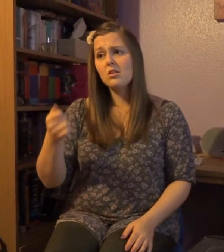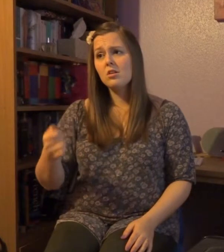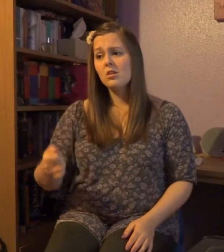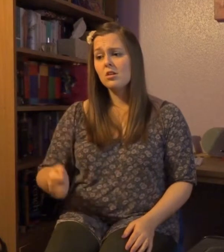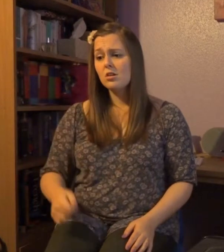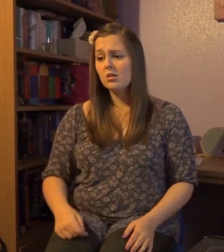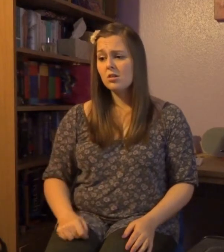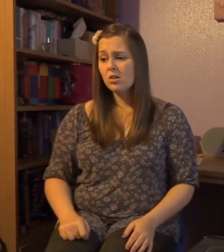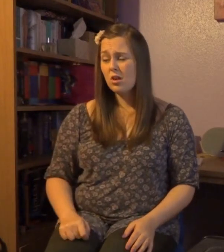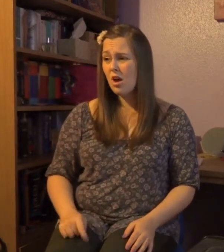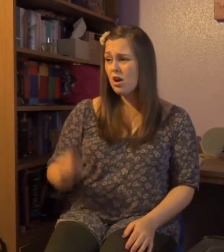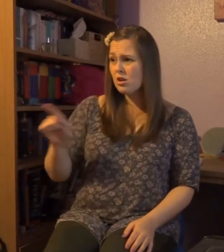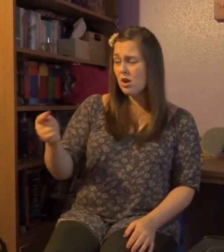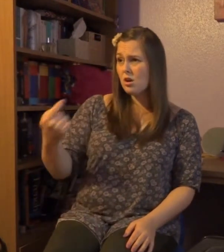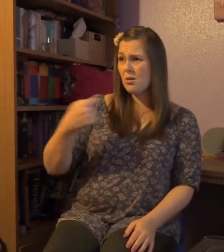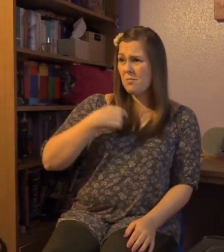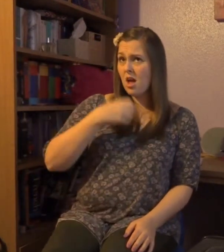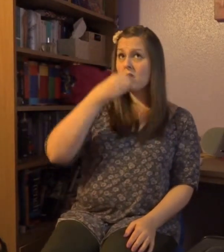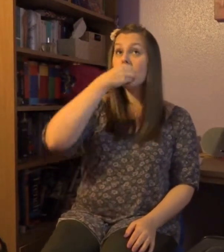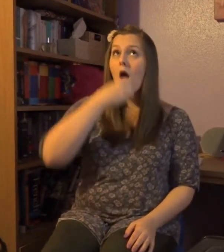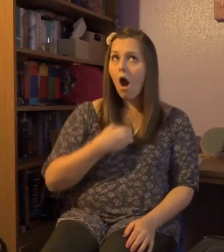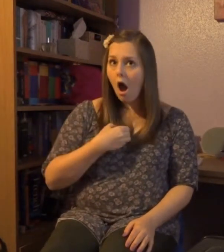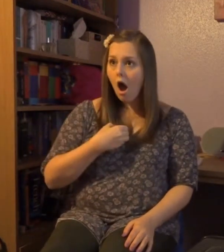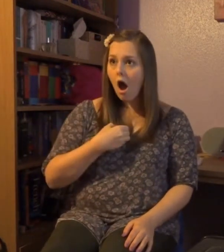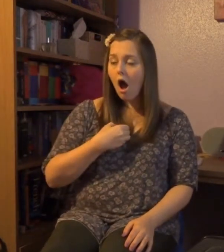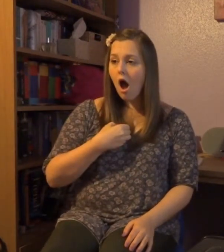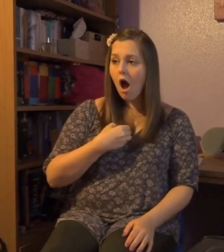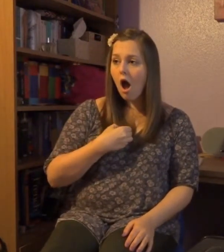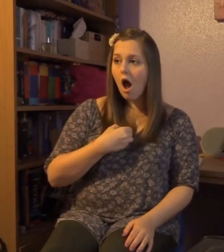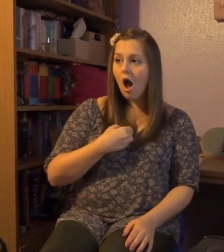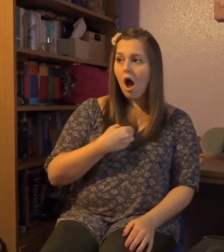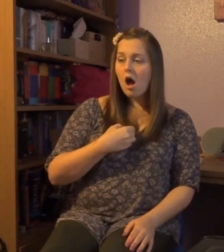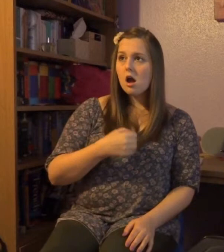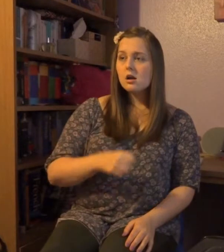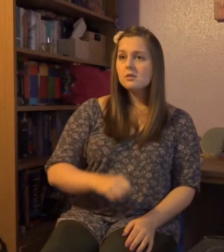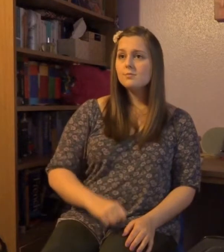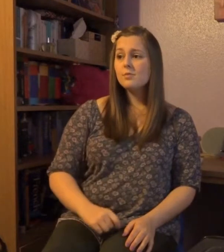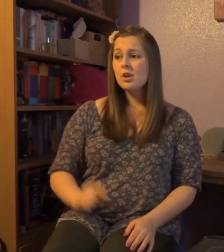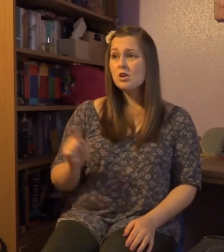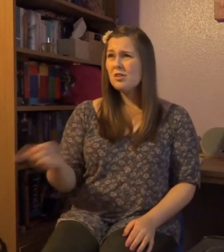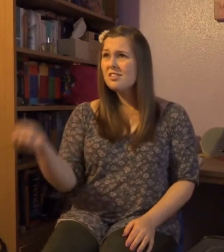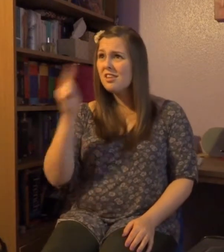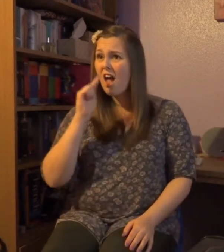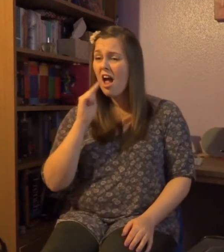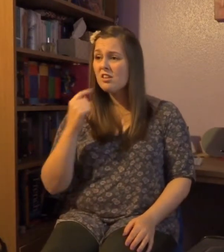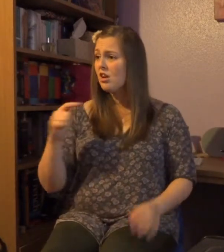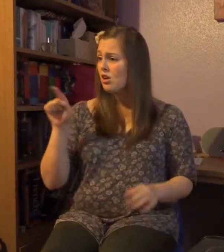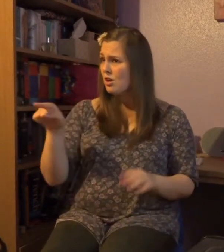Then you took me by surprise You said I'll never leave